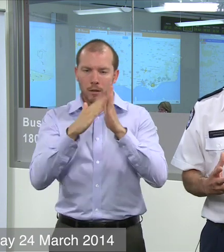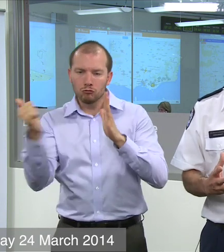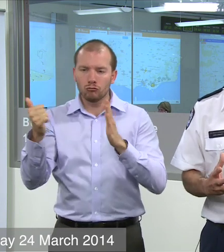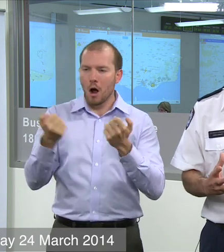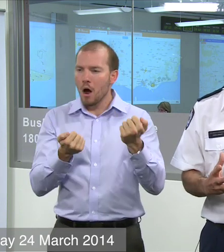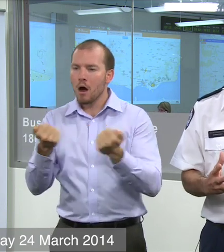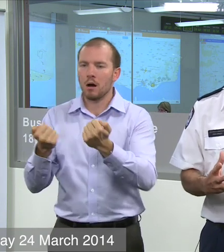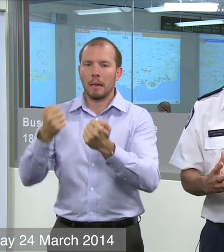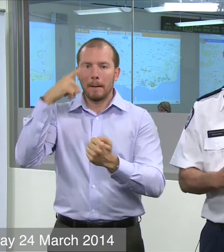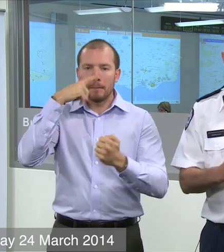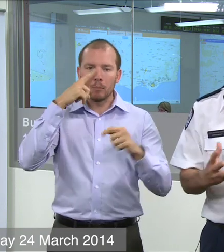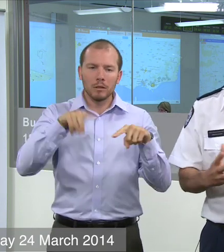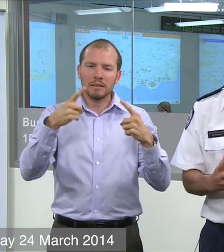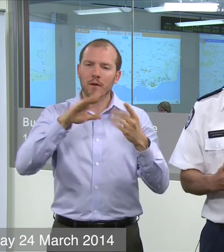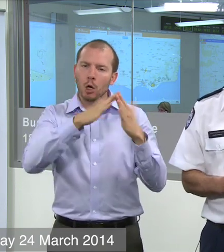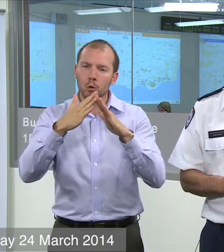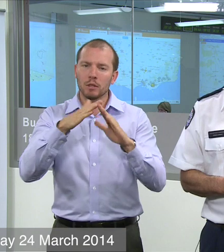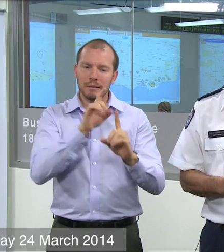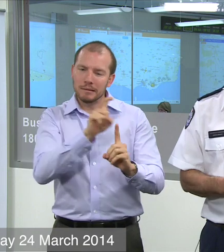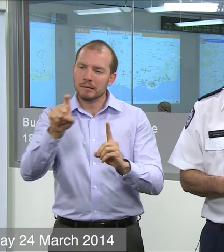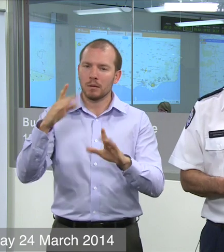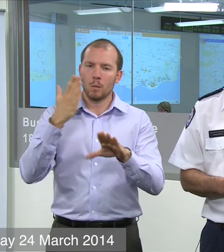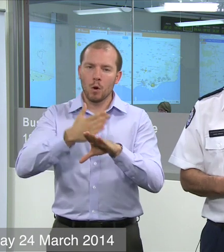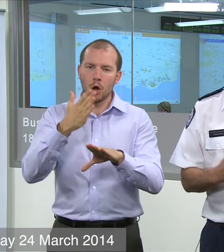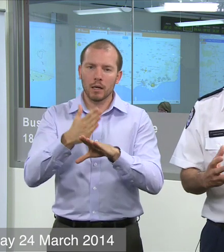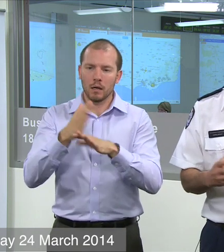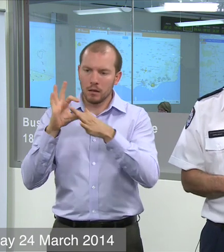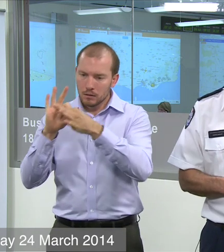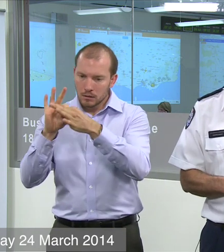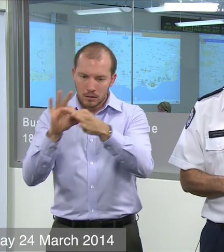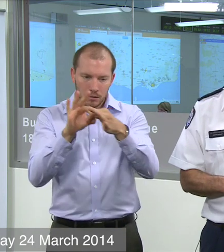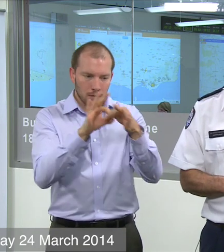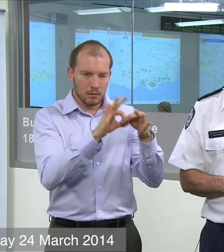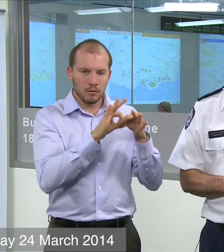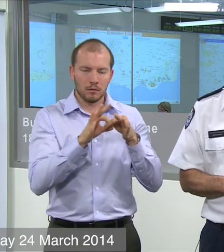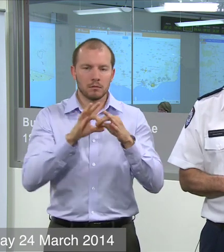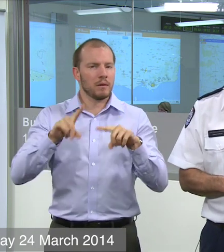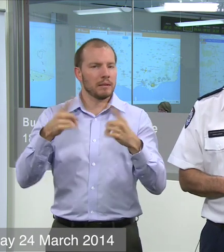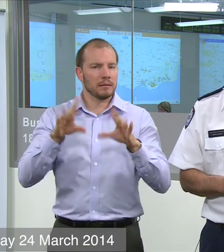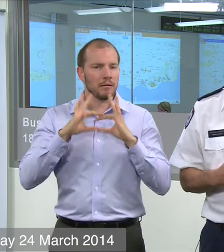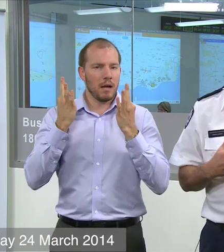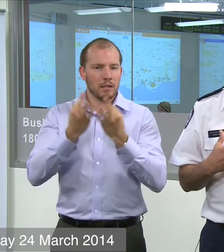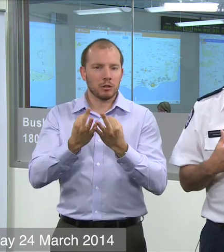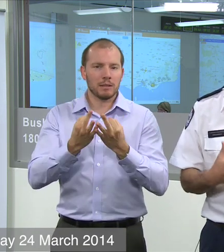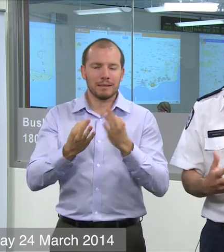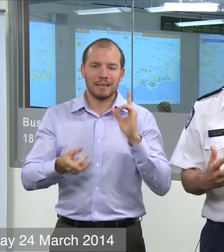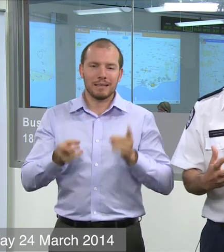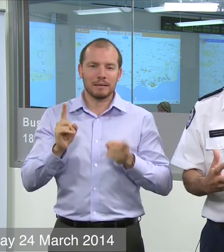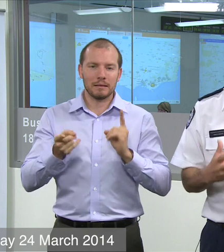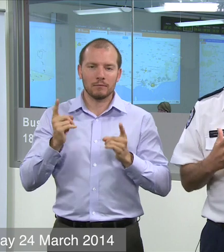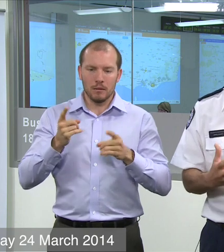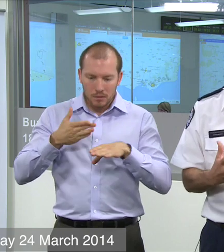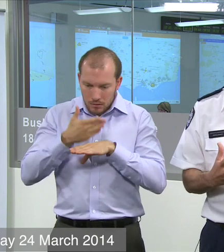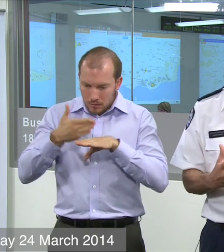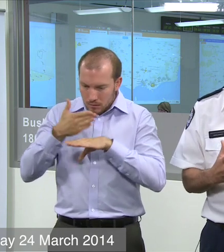municipalities working to get all that coordination happening. Those in the agencies that sometimes are beavering